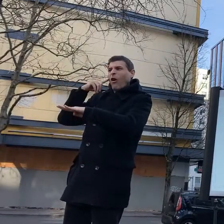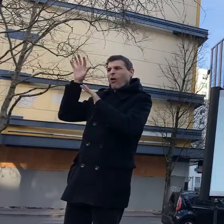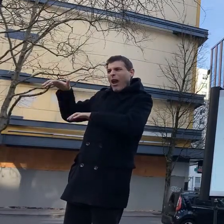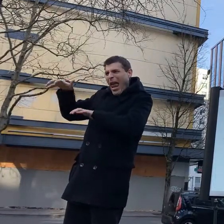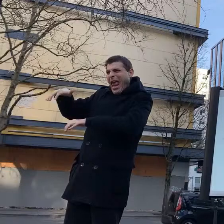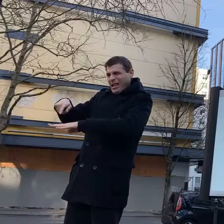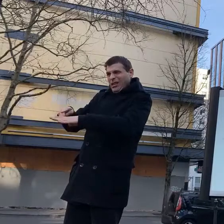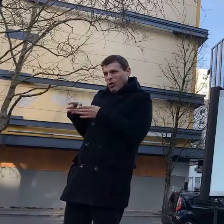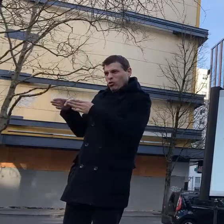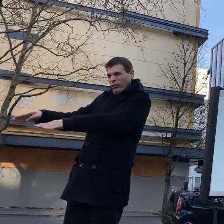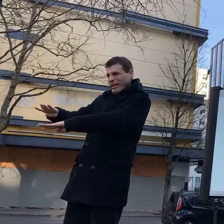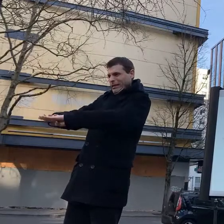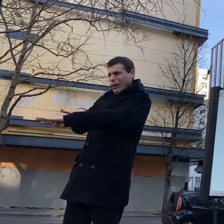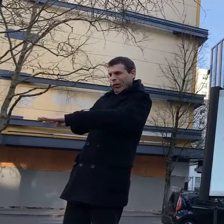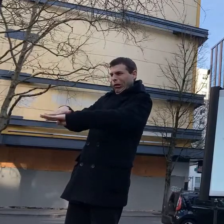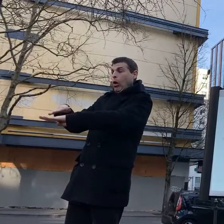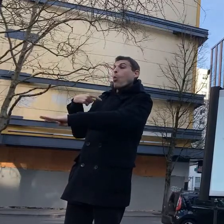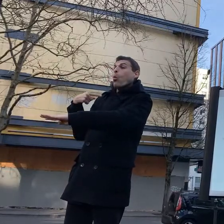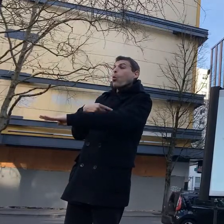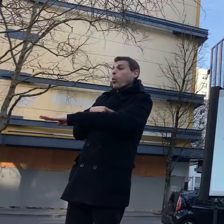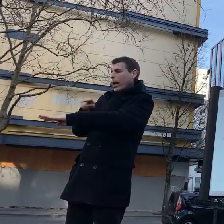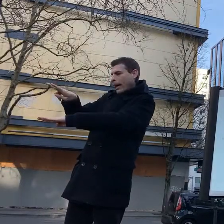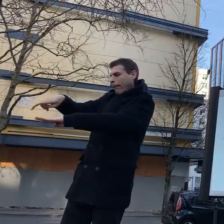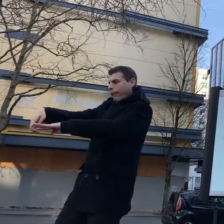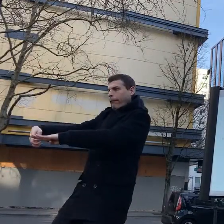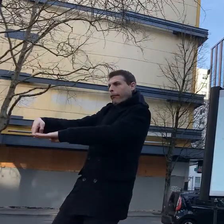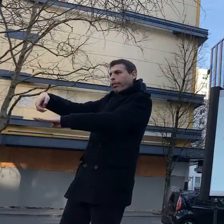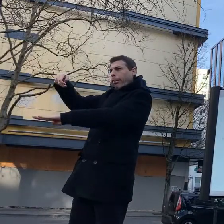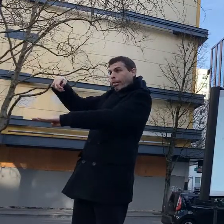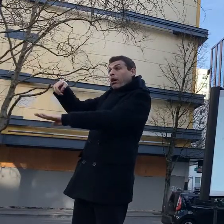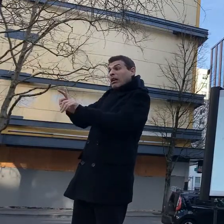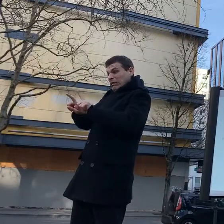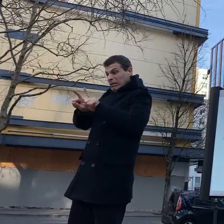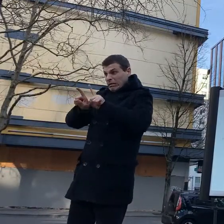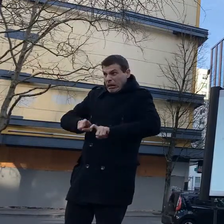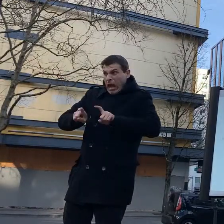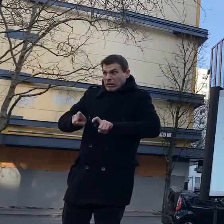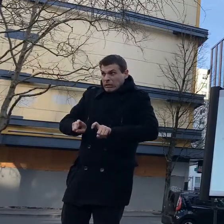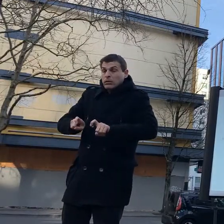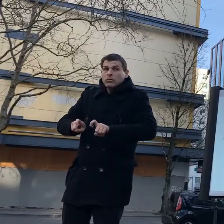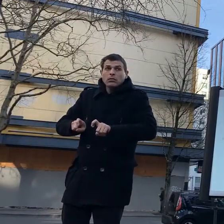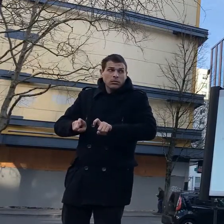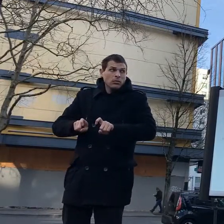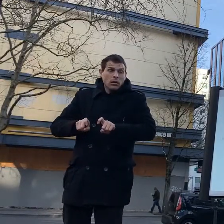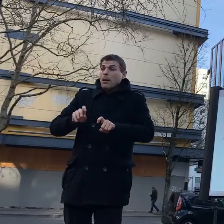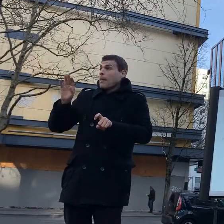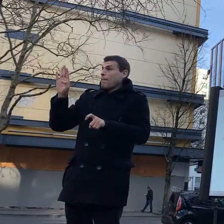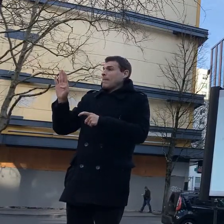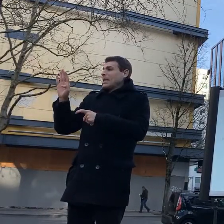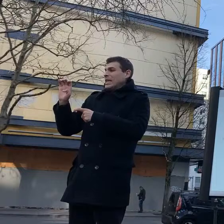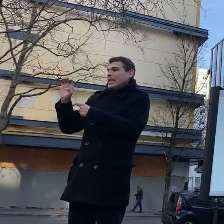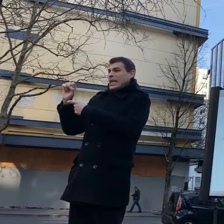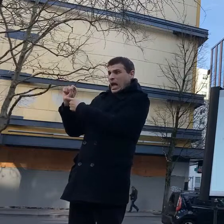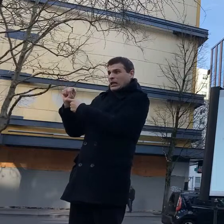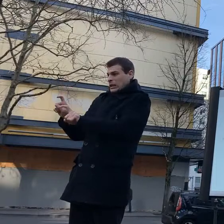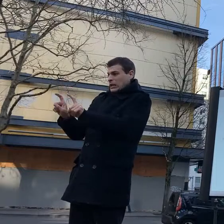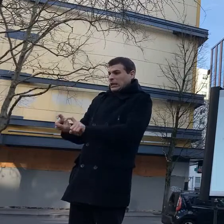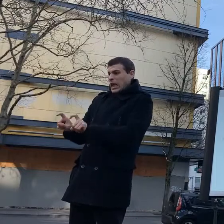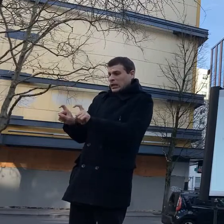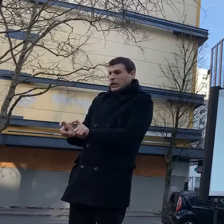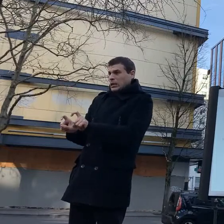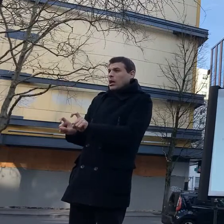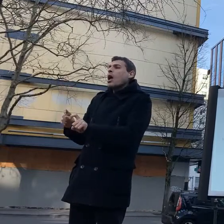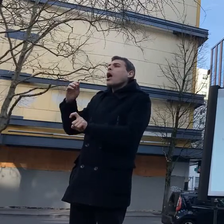where chinook salmon then lay their eggs rear and go out to the sea those